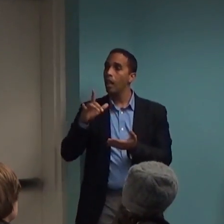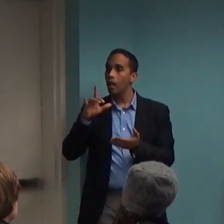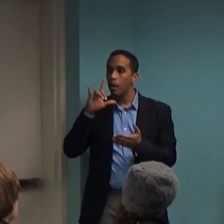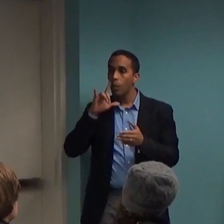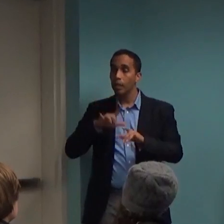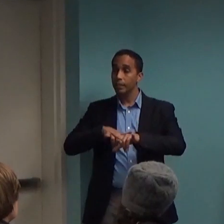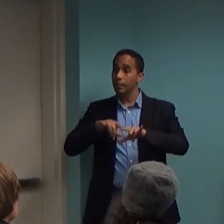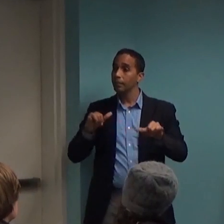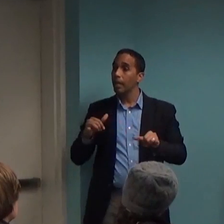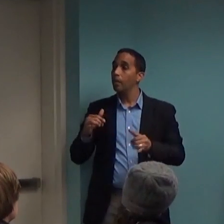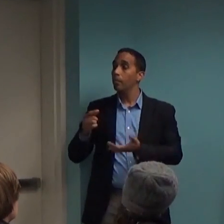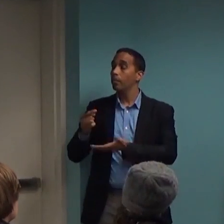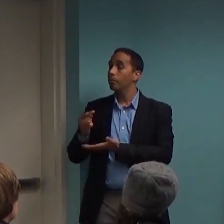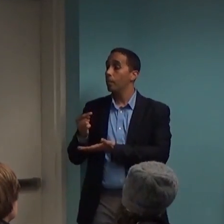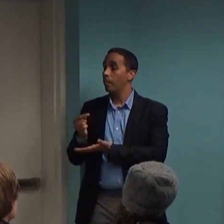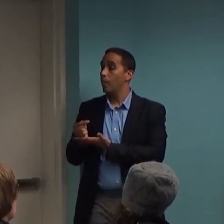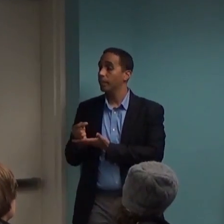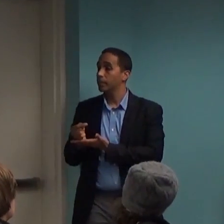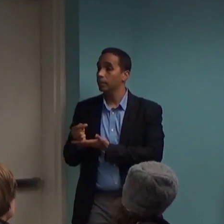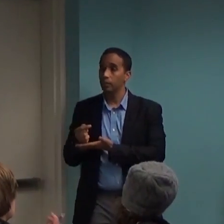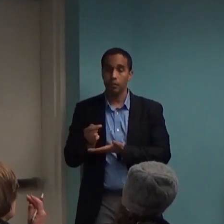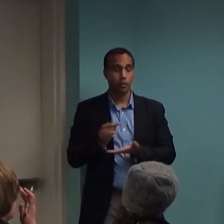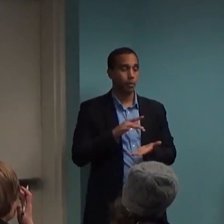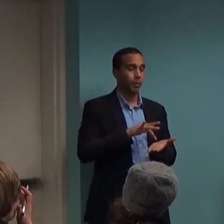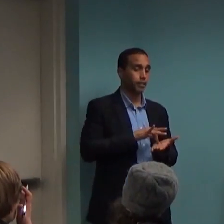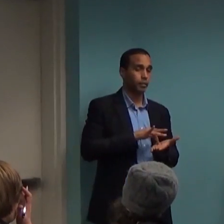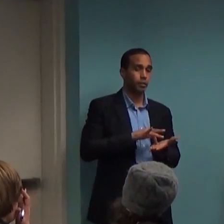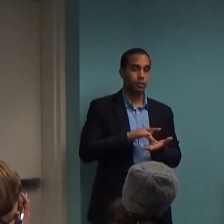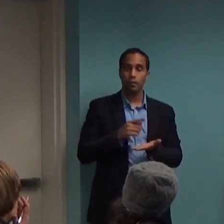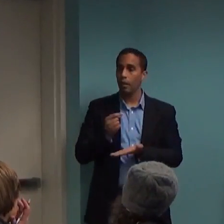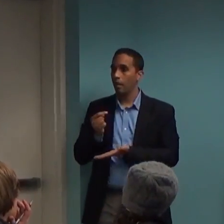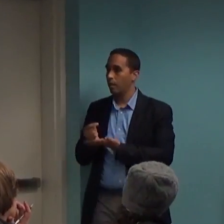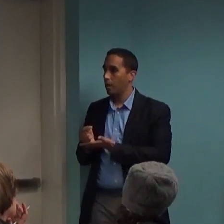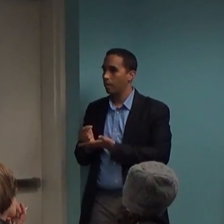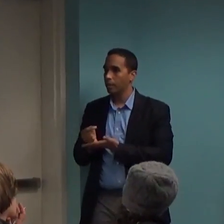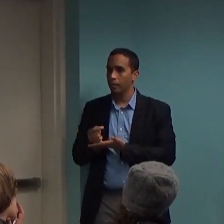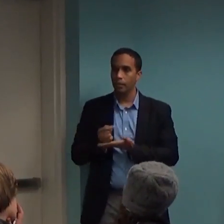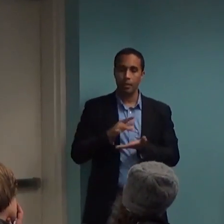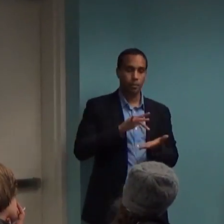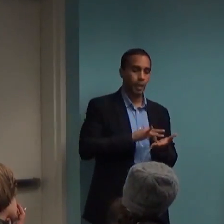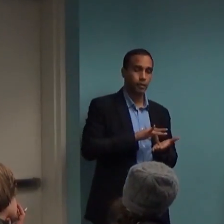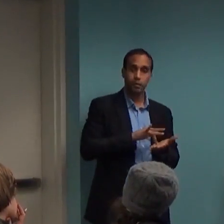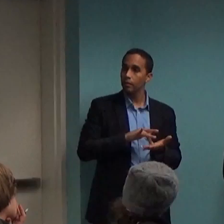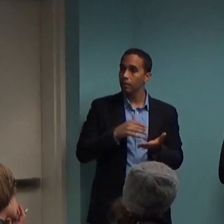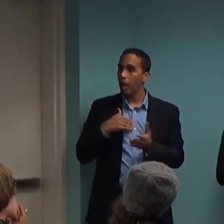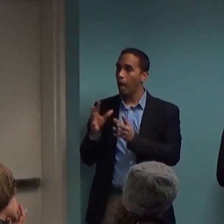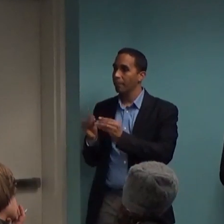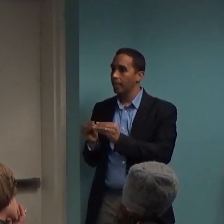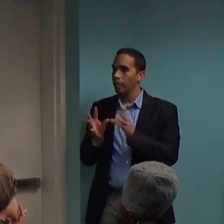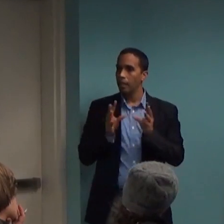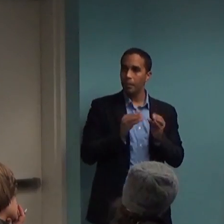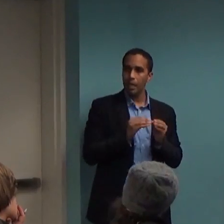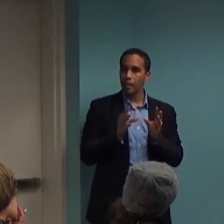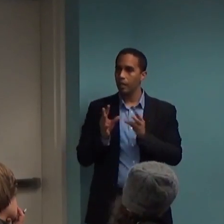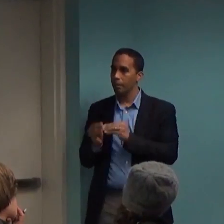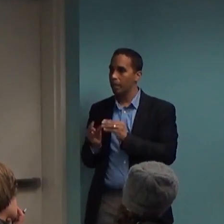That means you're meeting with the therapist regularly, and you're meeting with the psychiatrist every week. And that meeting with the psychiatrist is not merely